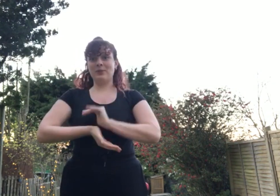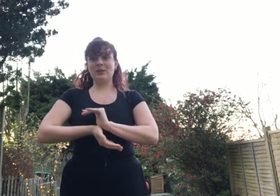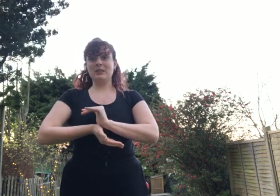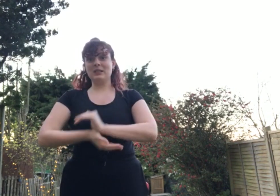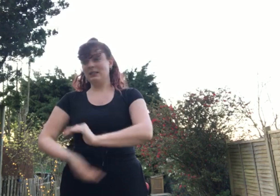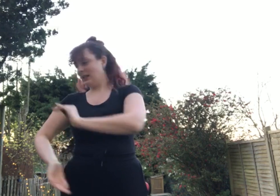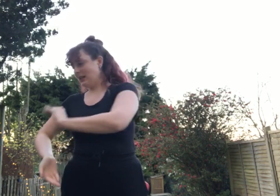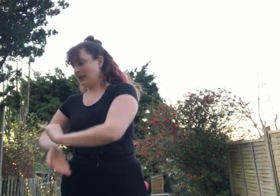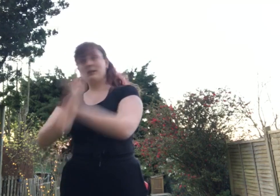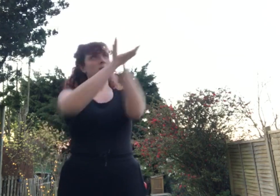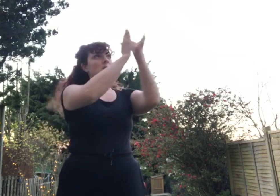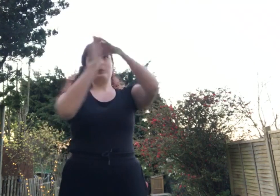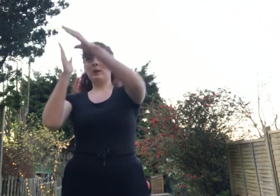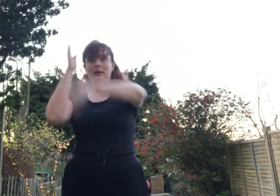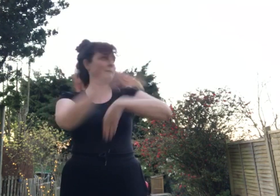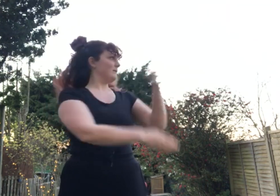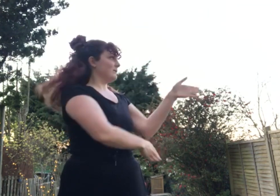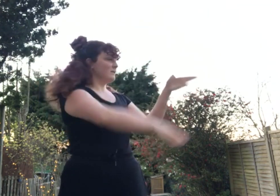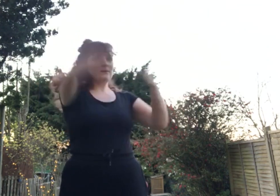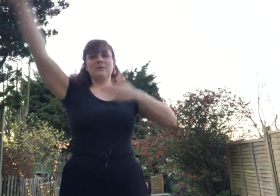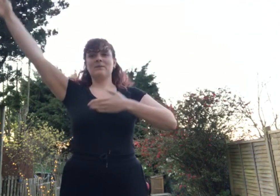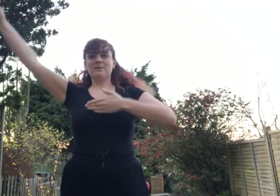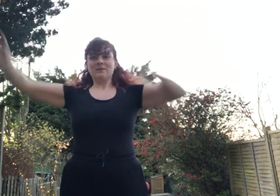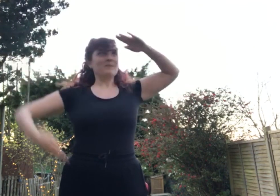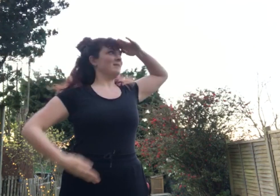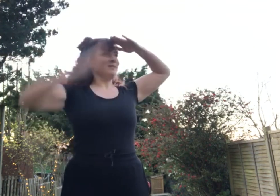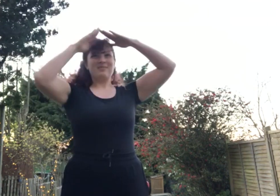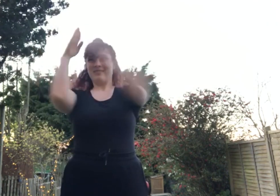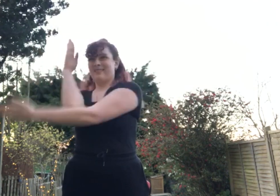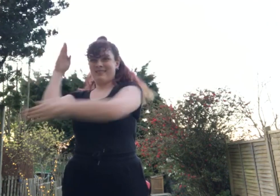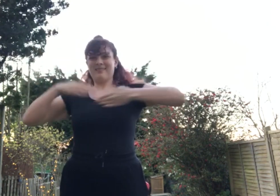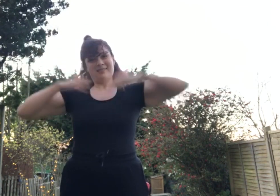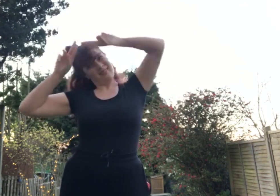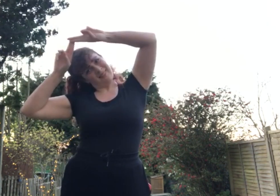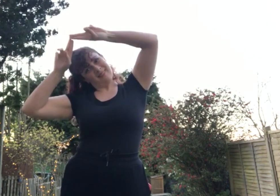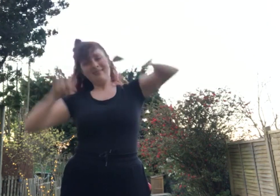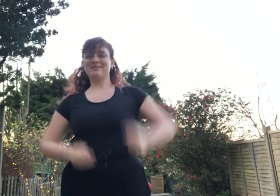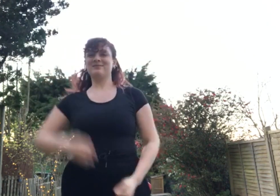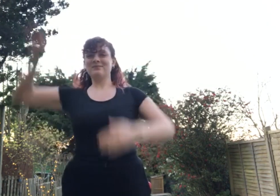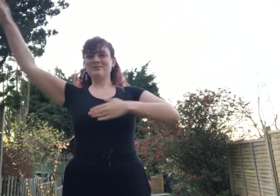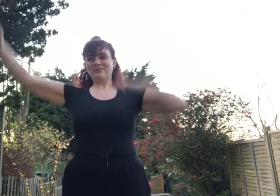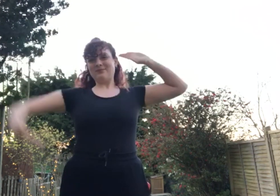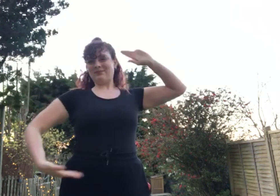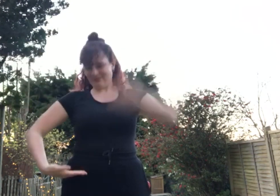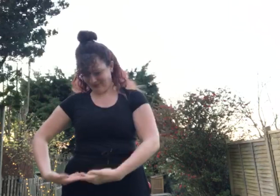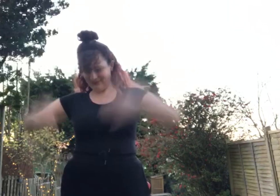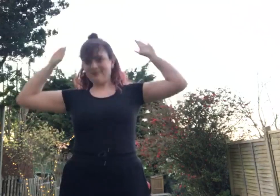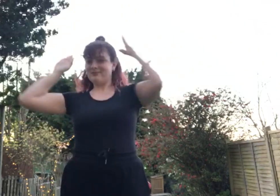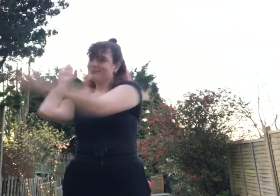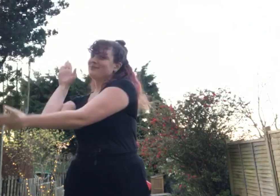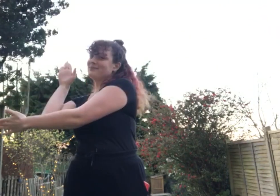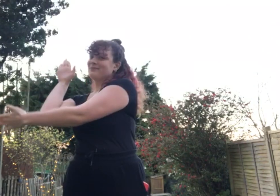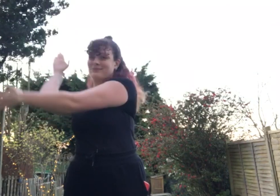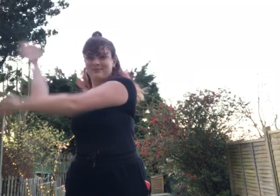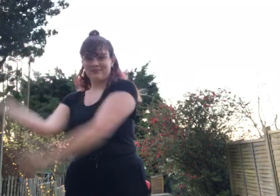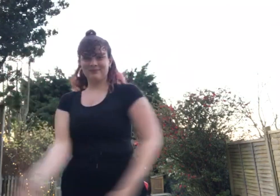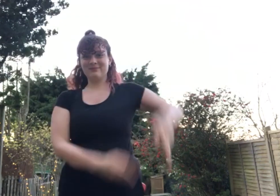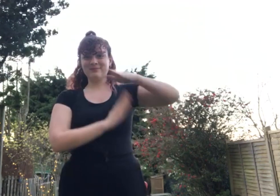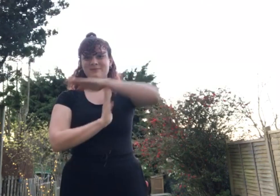faster. S, P, E, R. U, P, E, R. C, A, L, I, C, A, L, I, R, A, G, I, L. I, S,